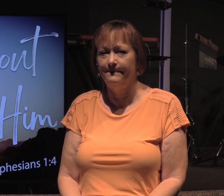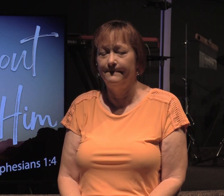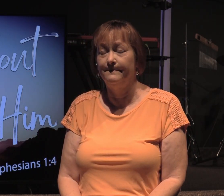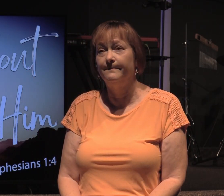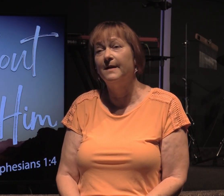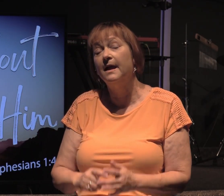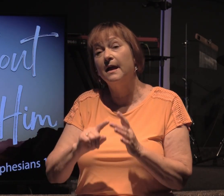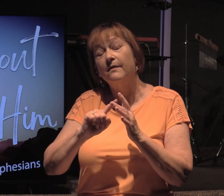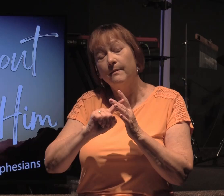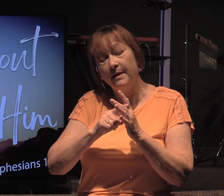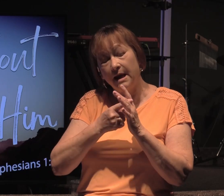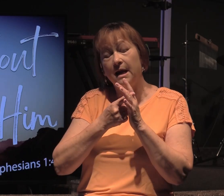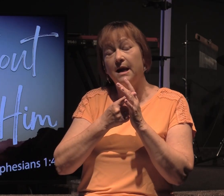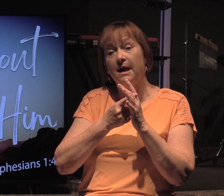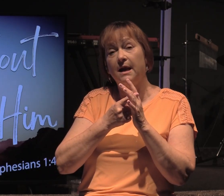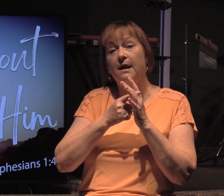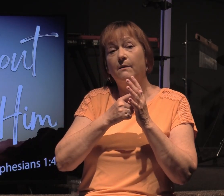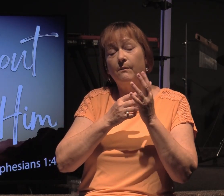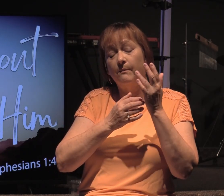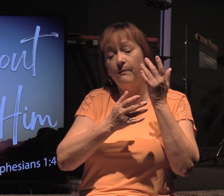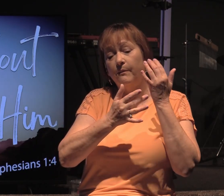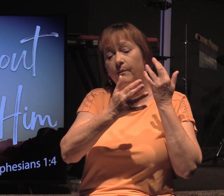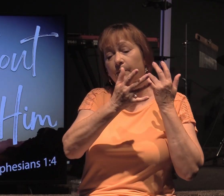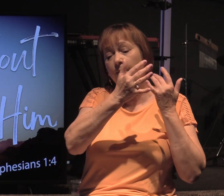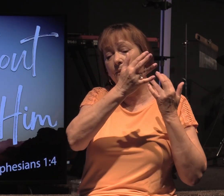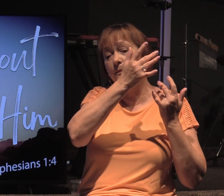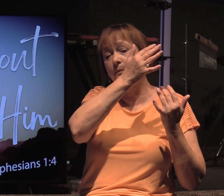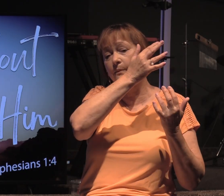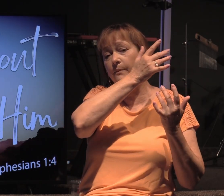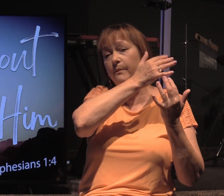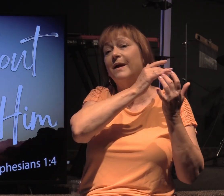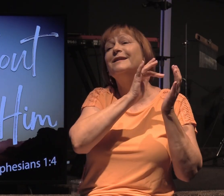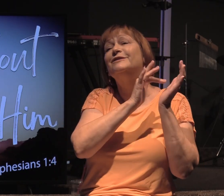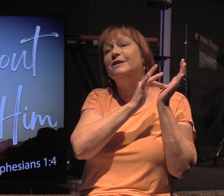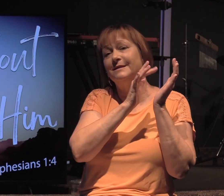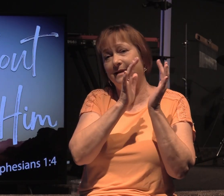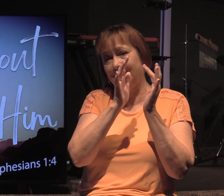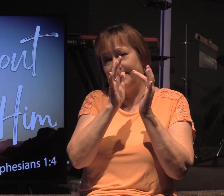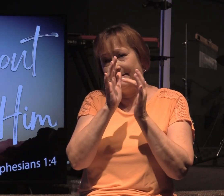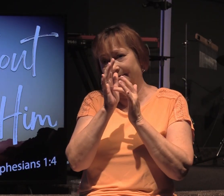In the beginning of beginnings of beginnings of beginnings was Jesus.